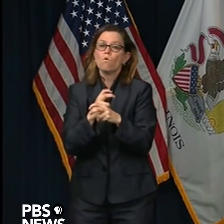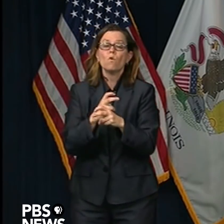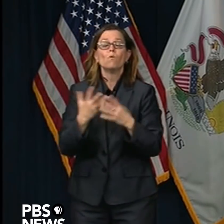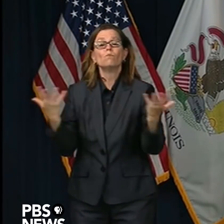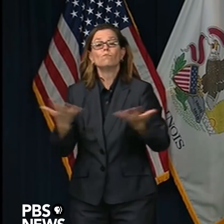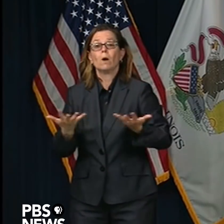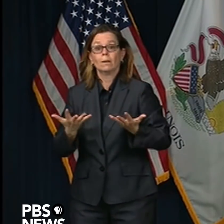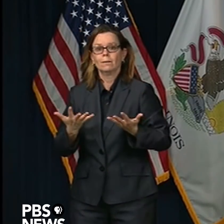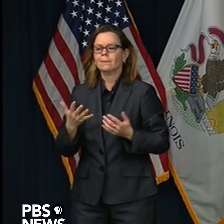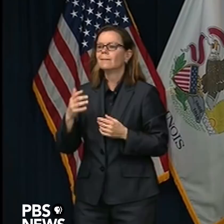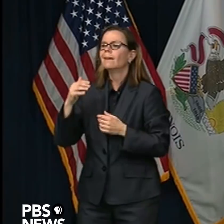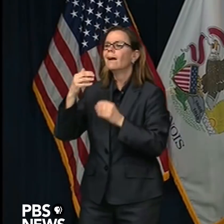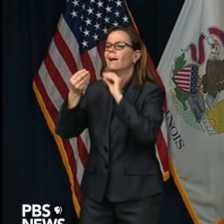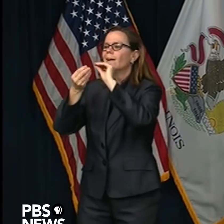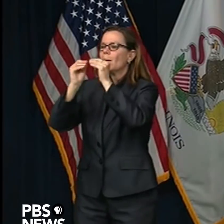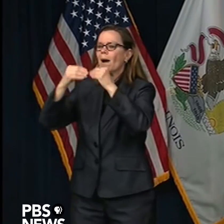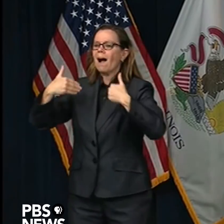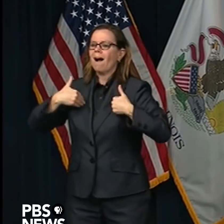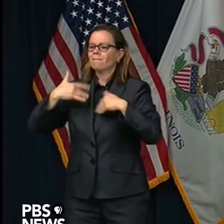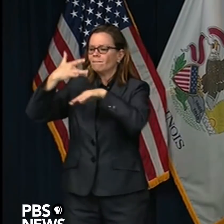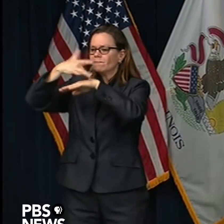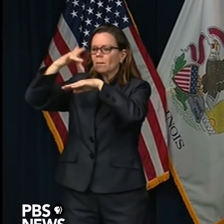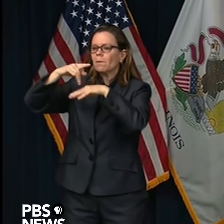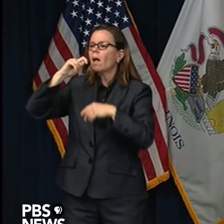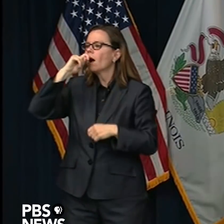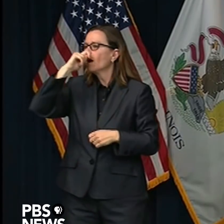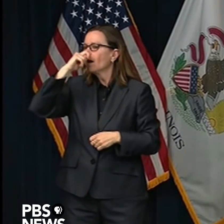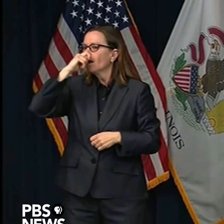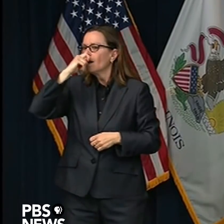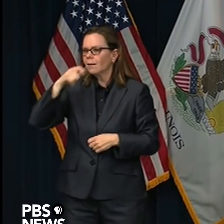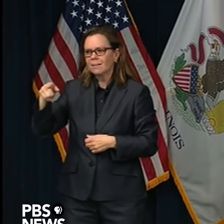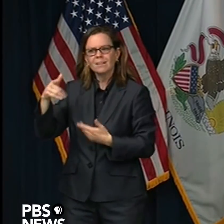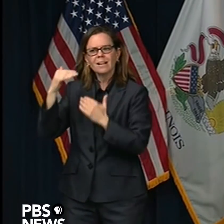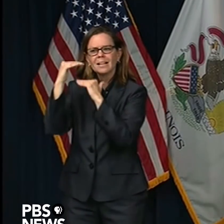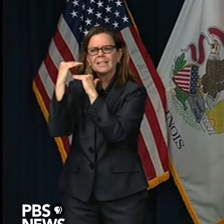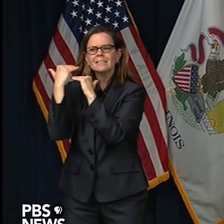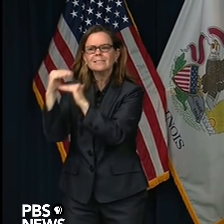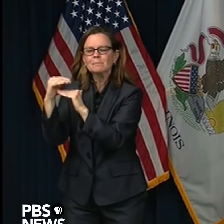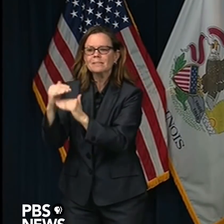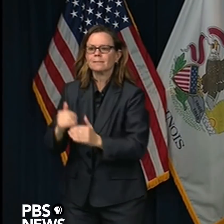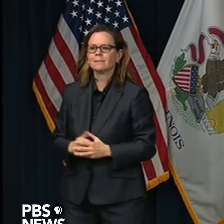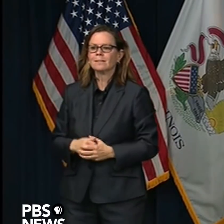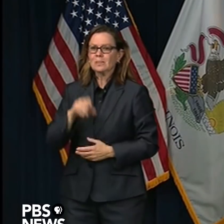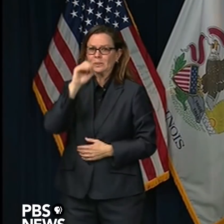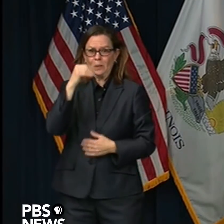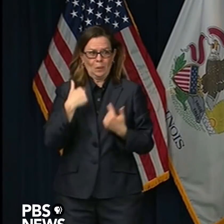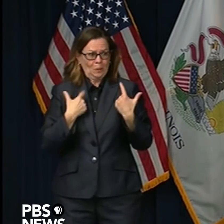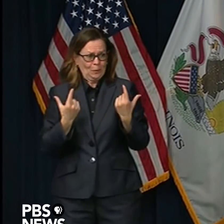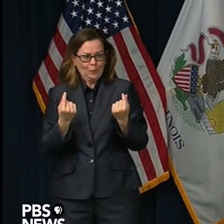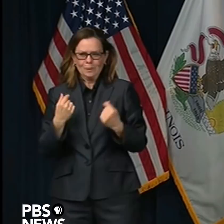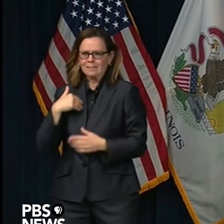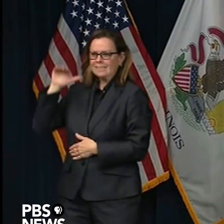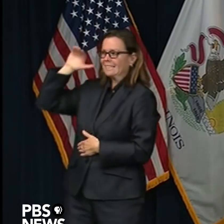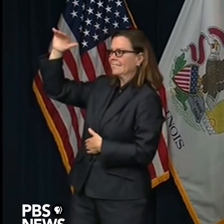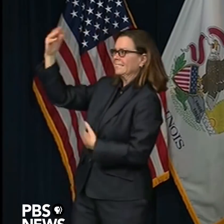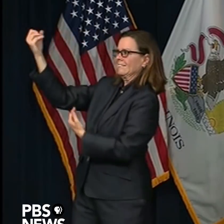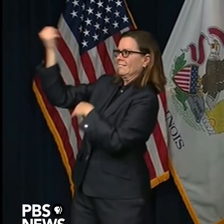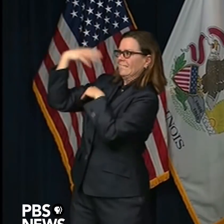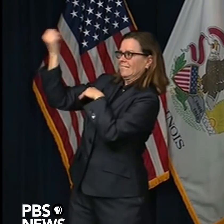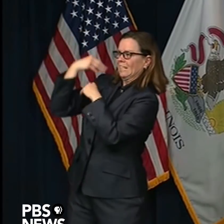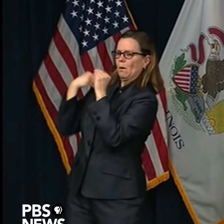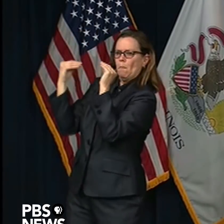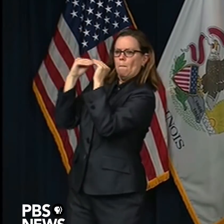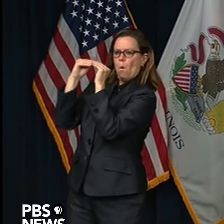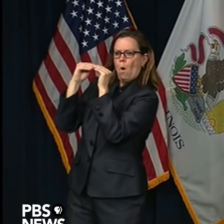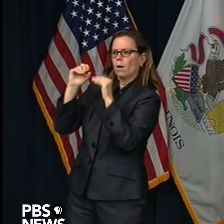at each of those sites, and we'd like to do more. And so I've asked for more swabs from the federal government. We'll see